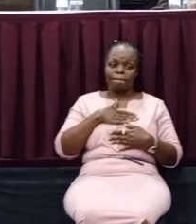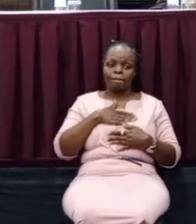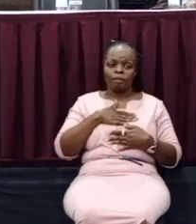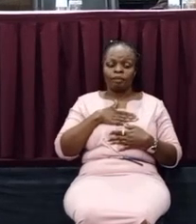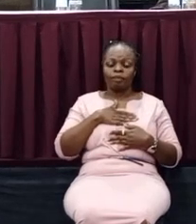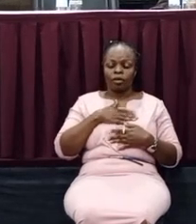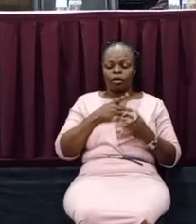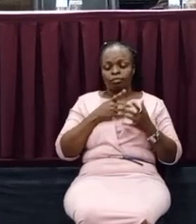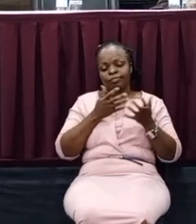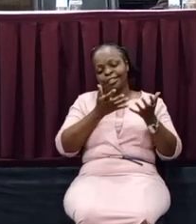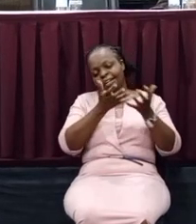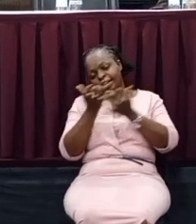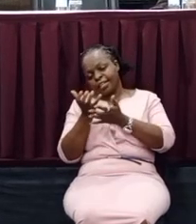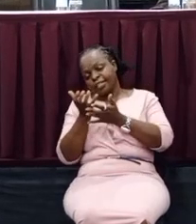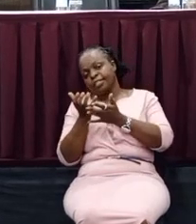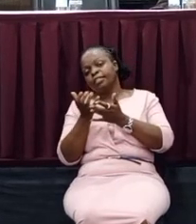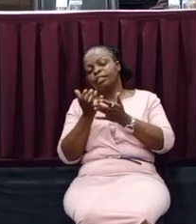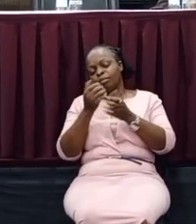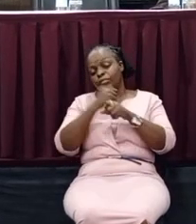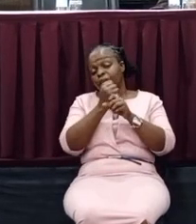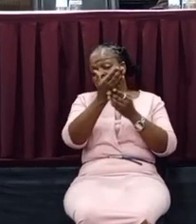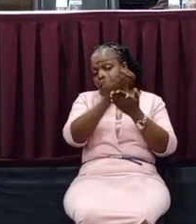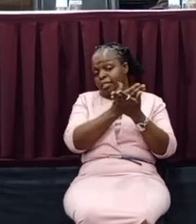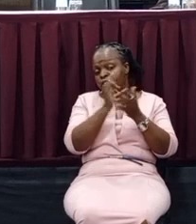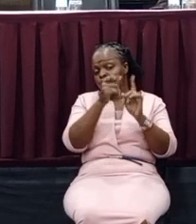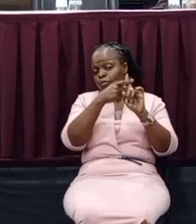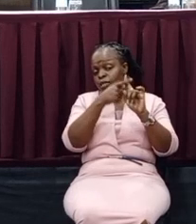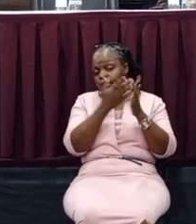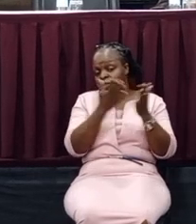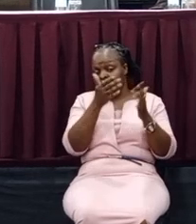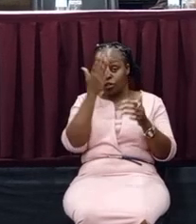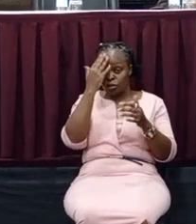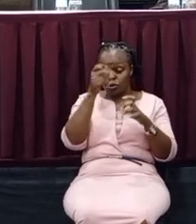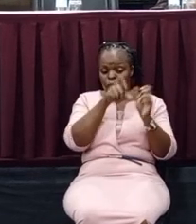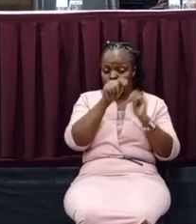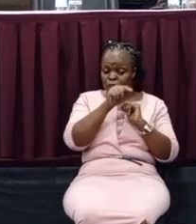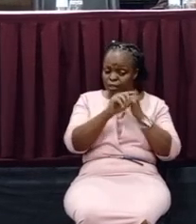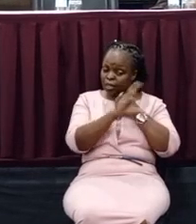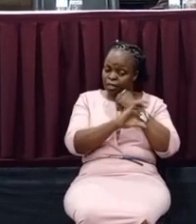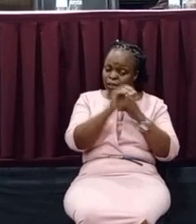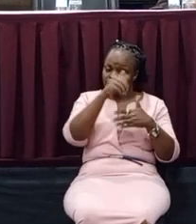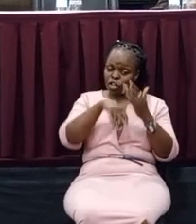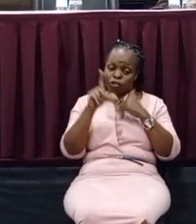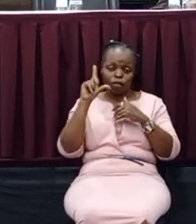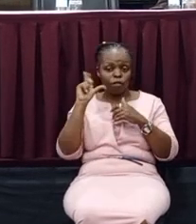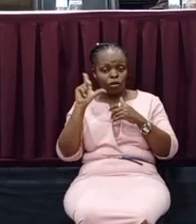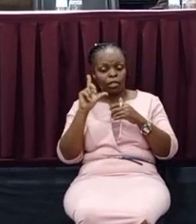with you. Make a list of the positive things you know about this country all the time. In your phone. And look up to the positive things. know very good